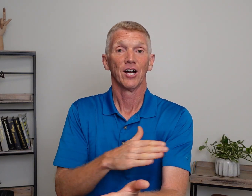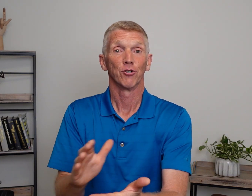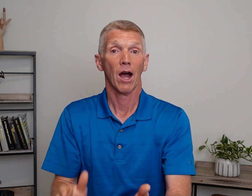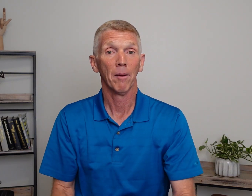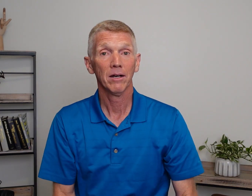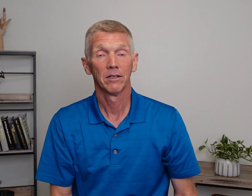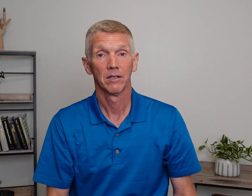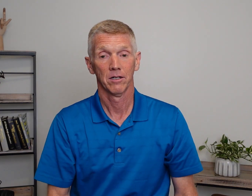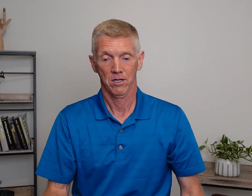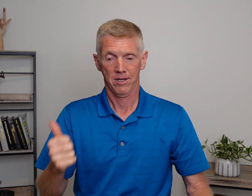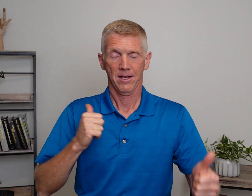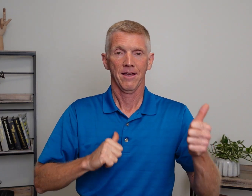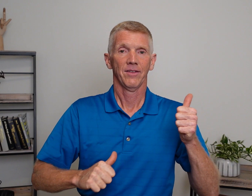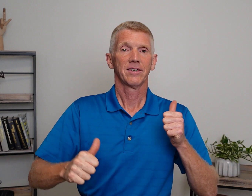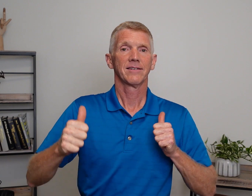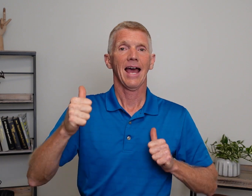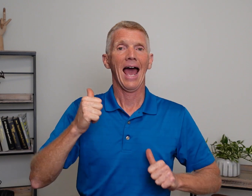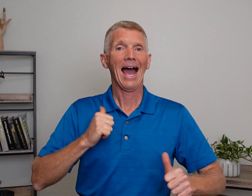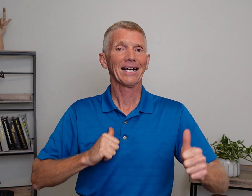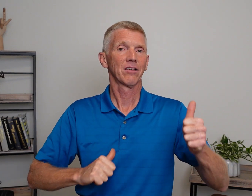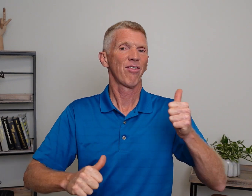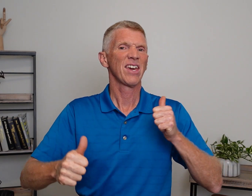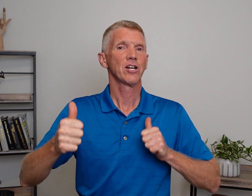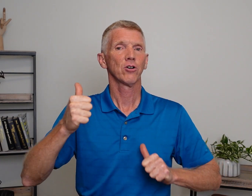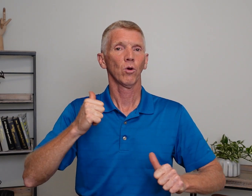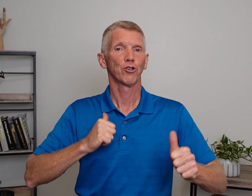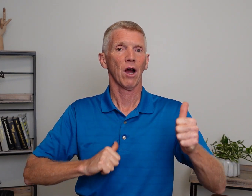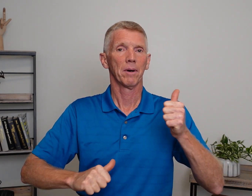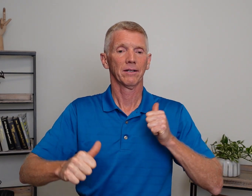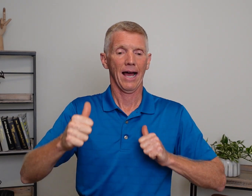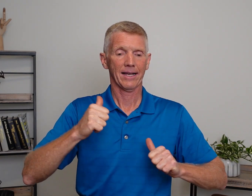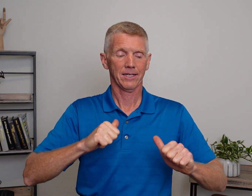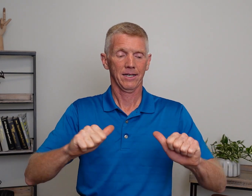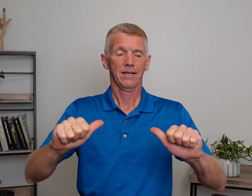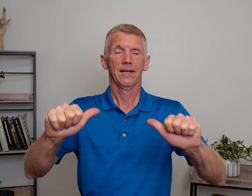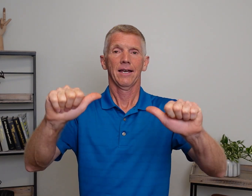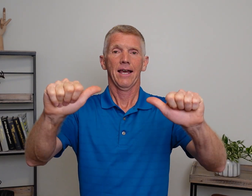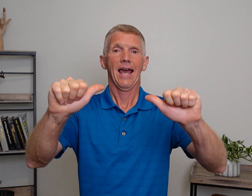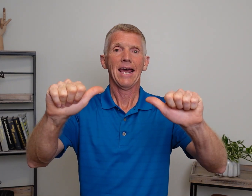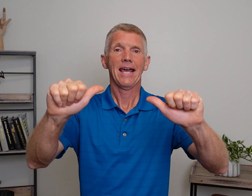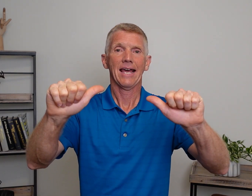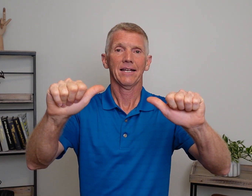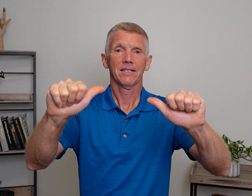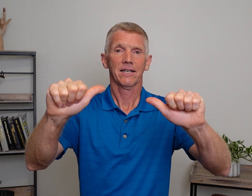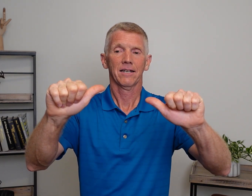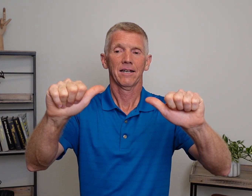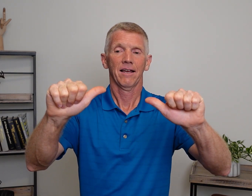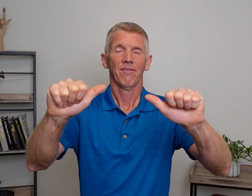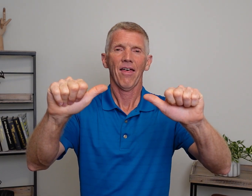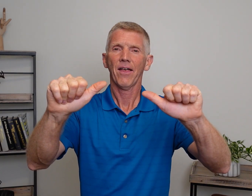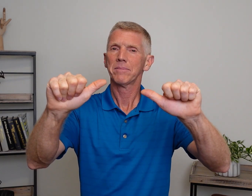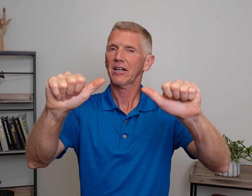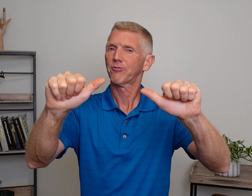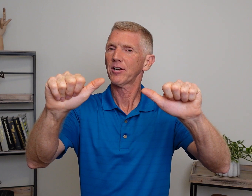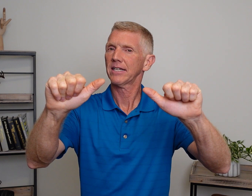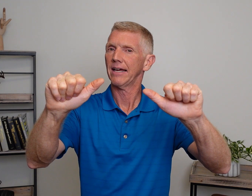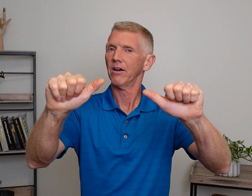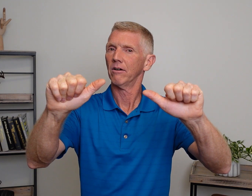got drama. This is to act, theater, or drama class. A hands. Thumbs out stretched again, though.